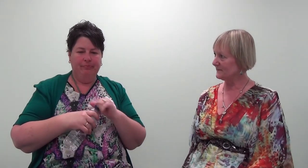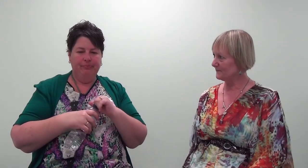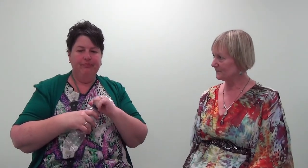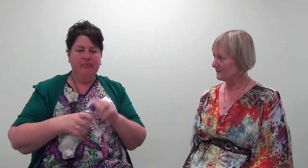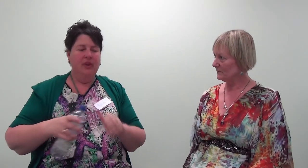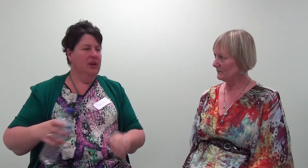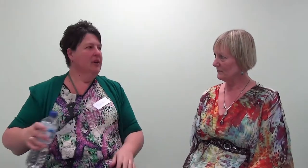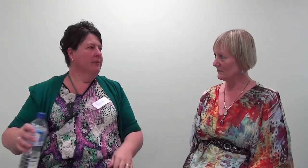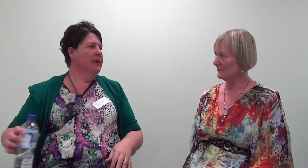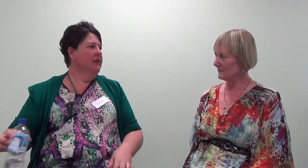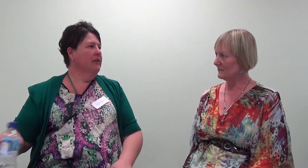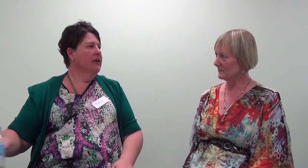yeah a bit